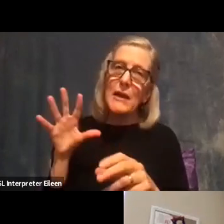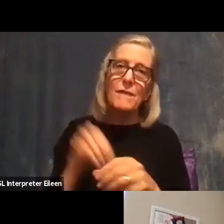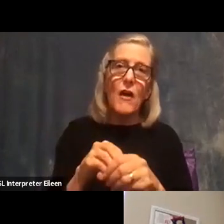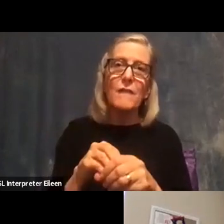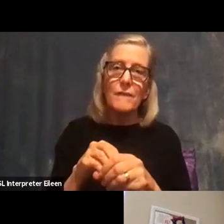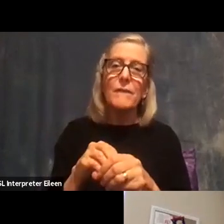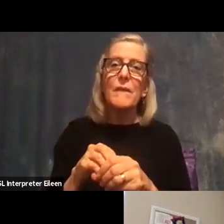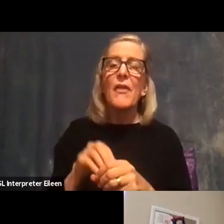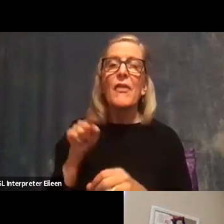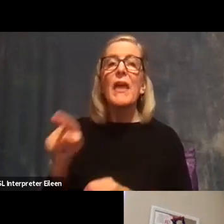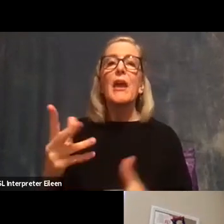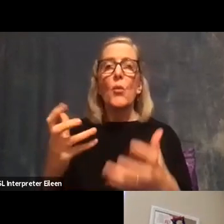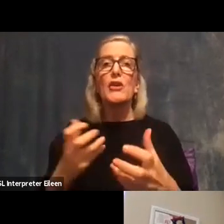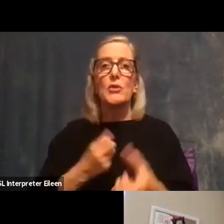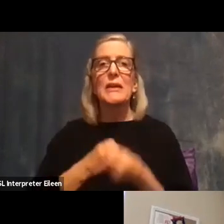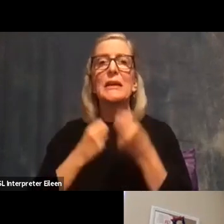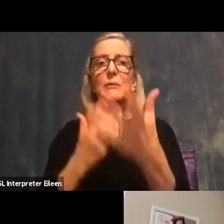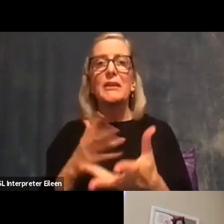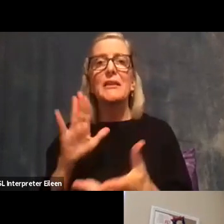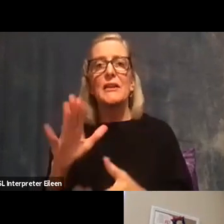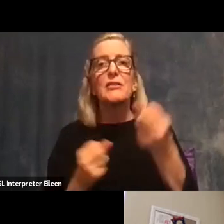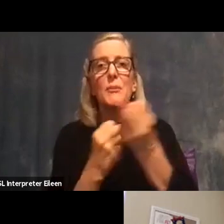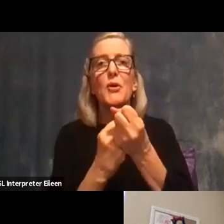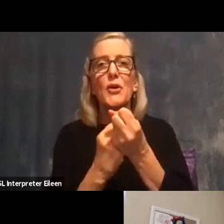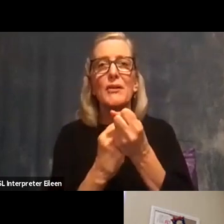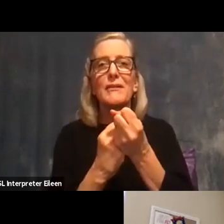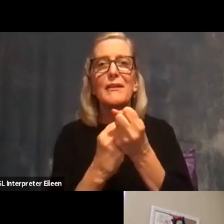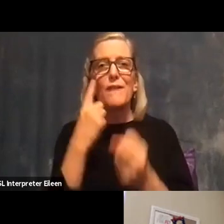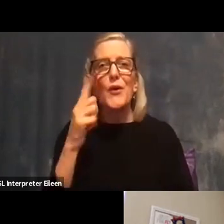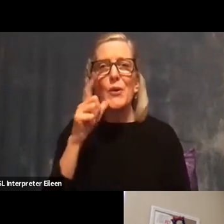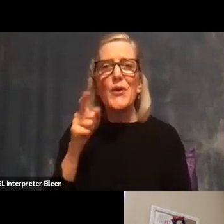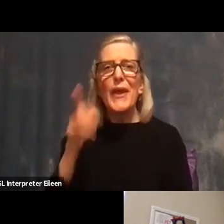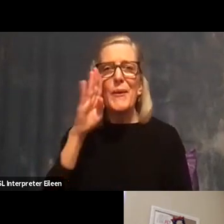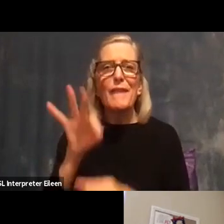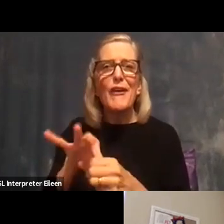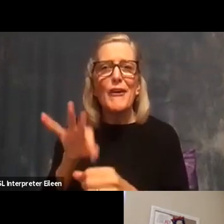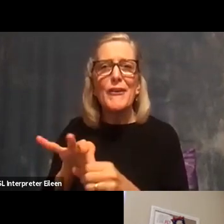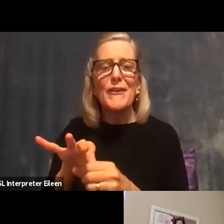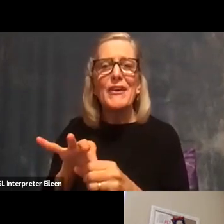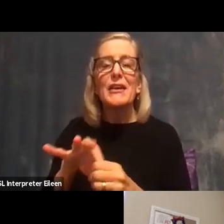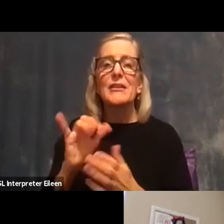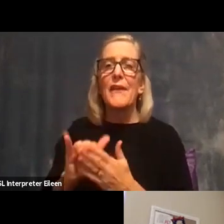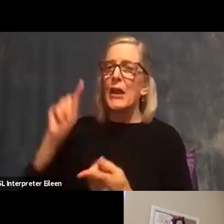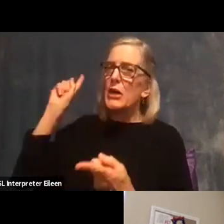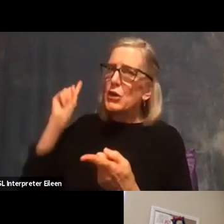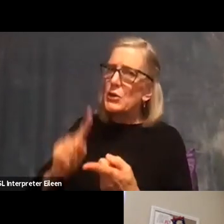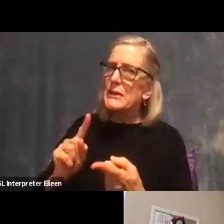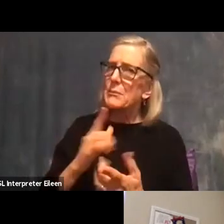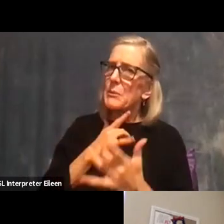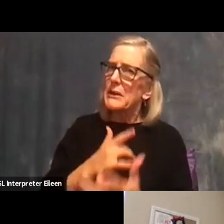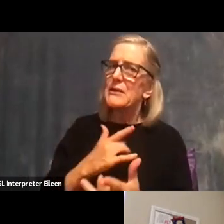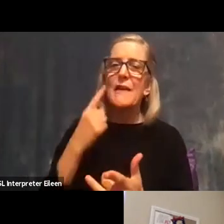want to express their support for their candidate. And so there's you know that that really reduces the propensity for people to